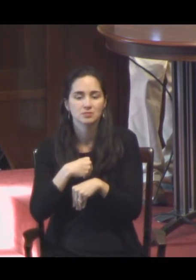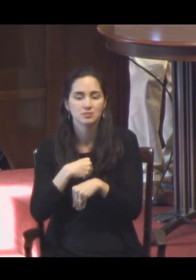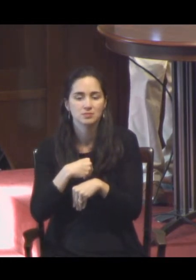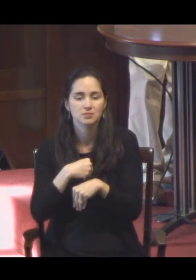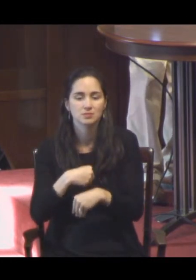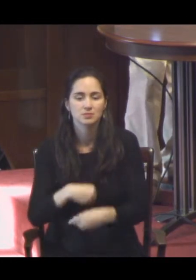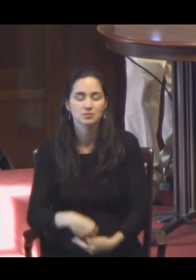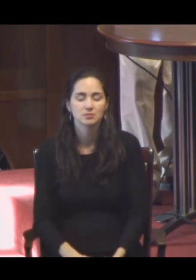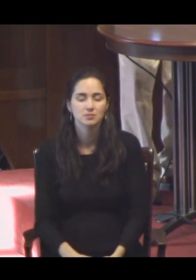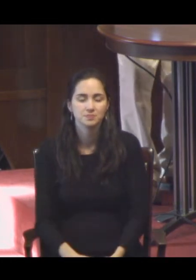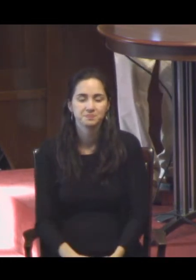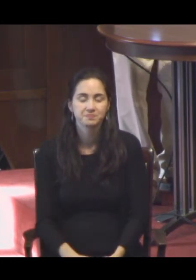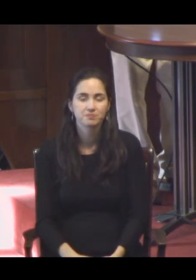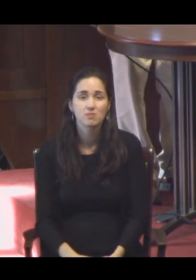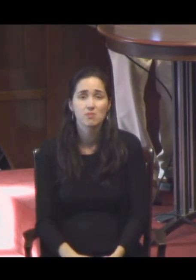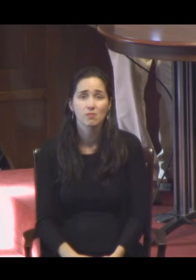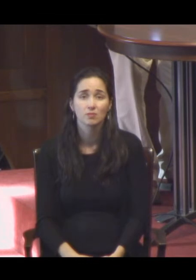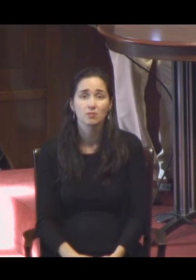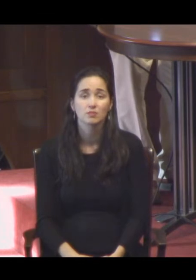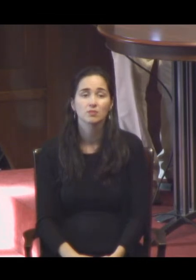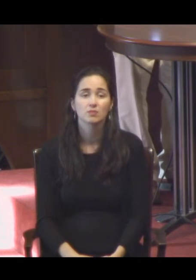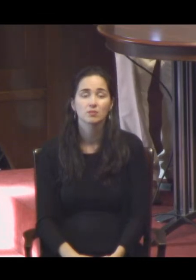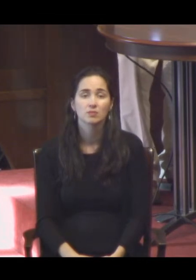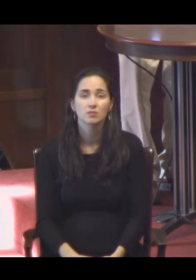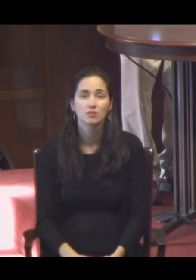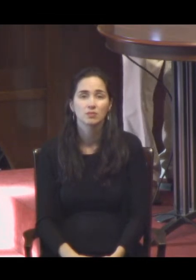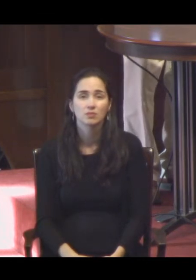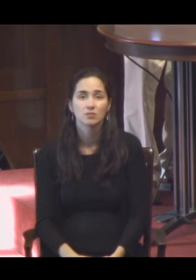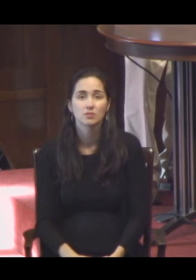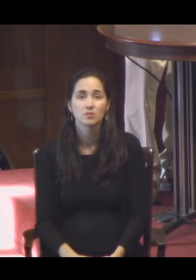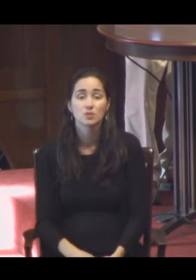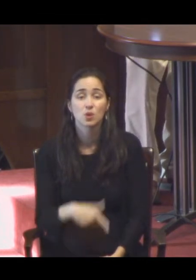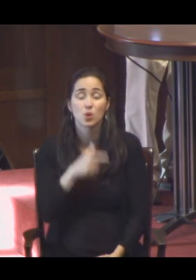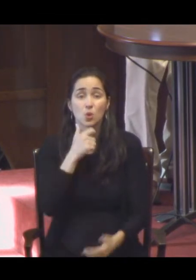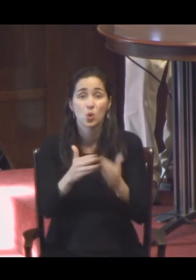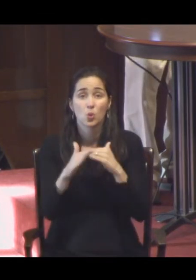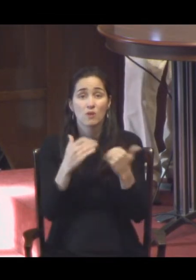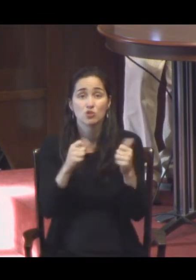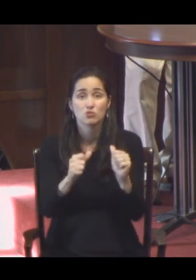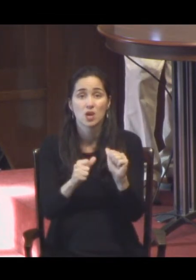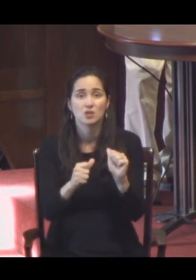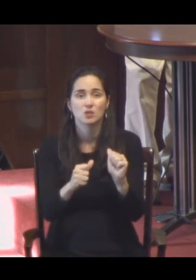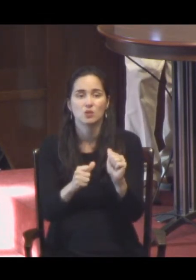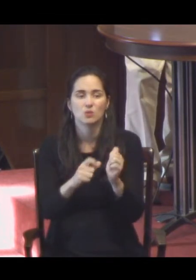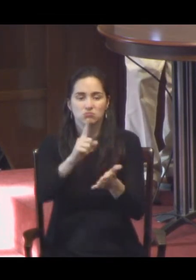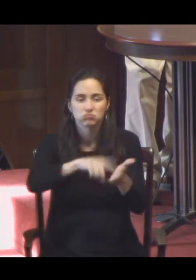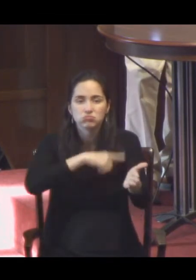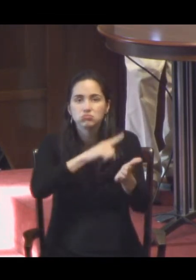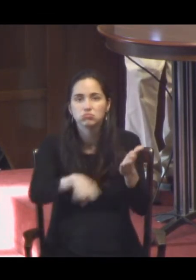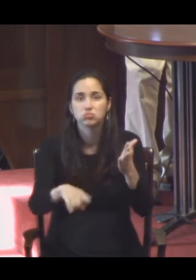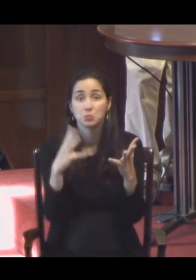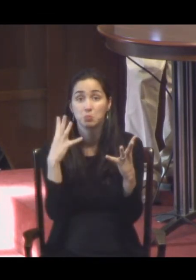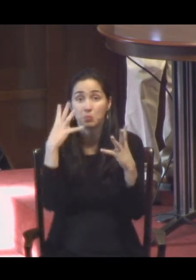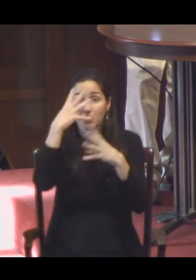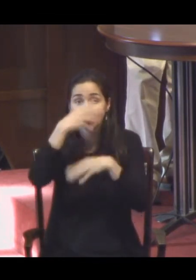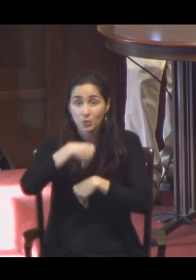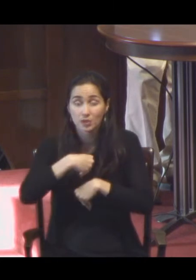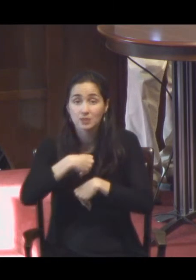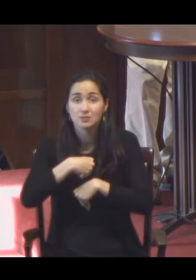We can be sure that whoever sneers at her name, the name of beauty, as if she were a mere ornament